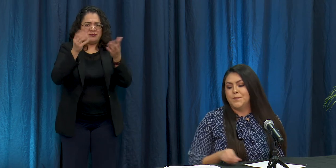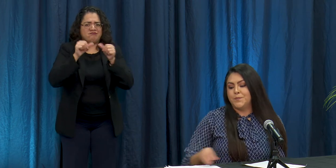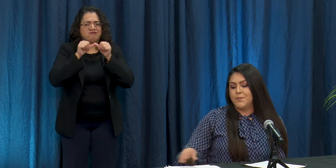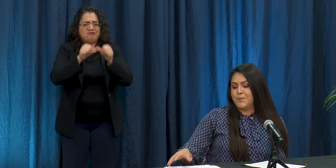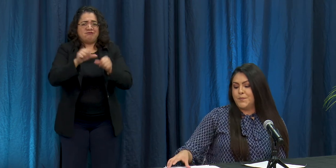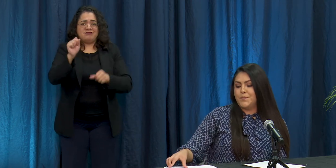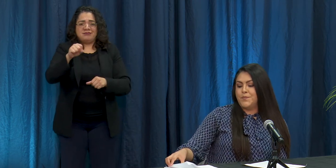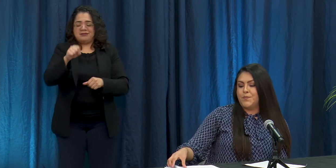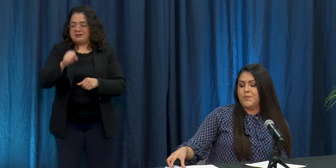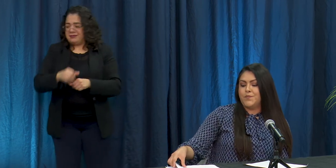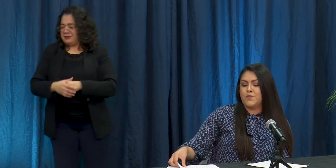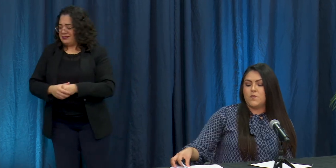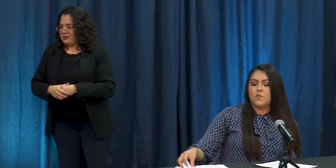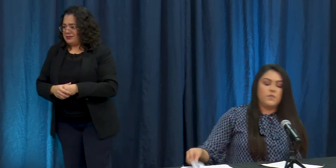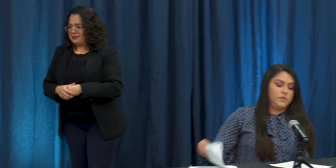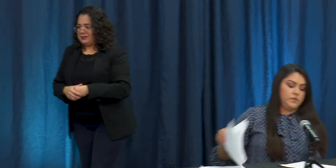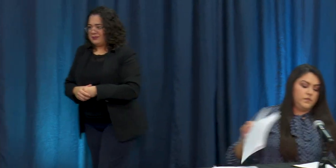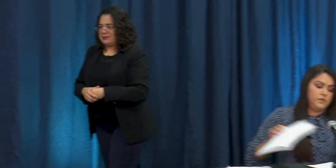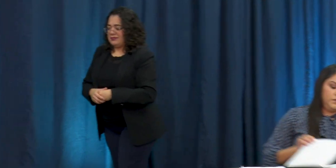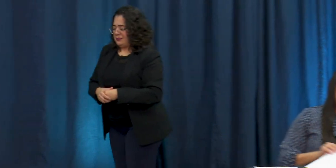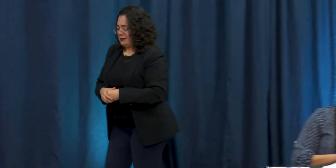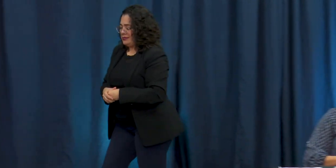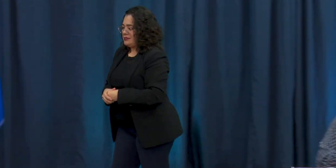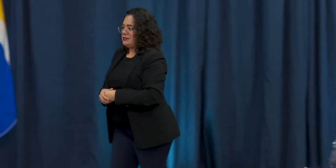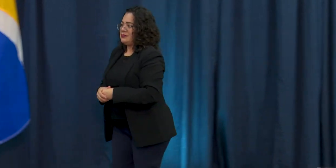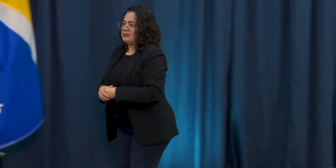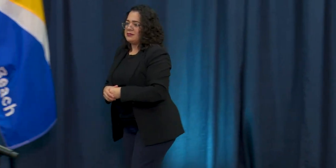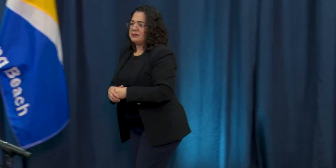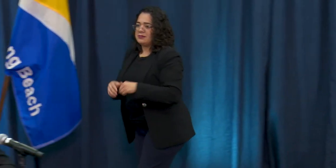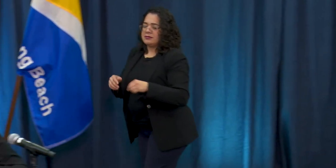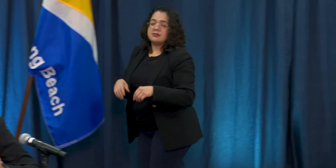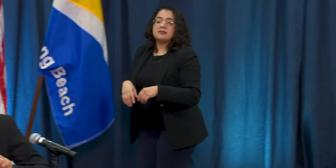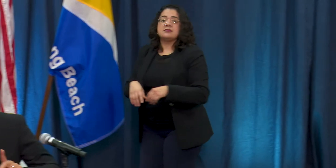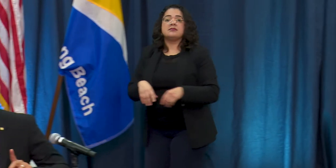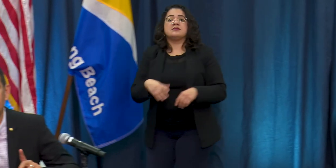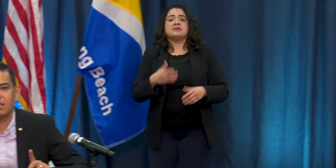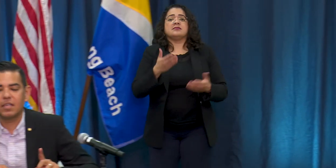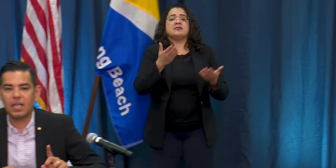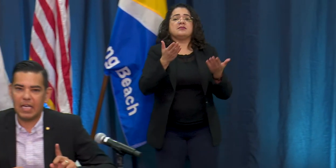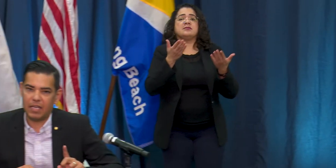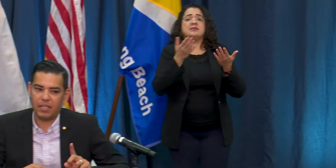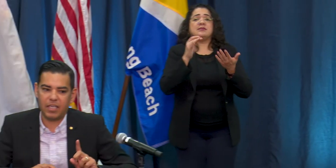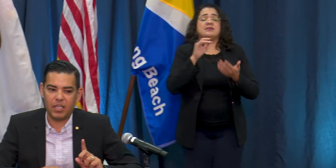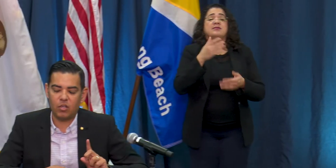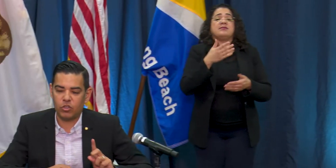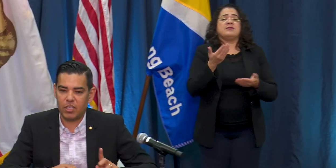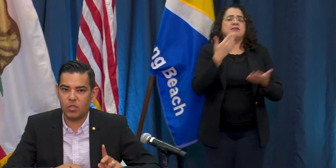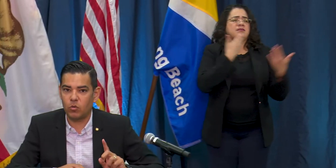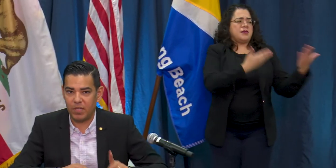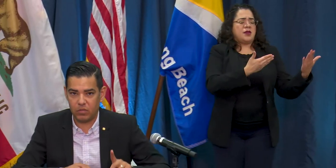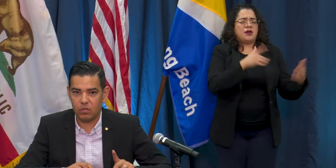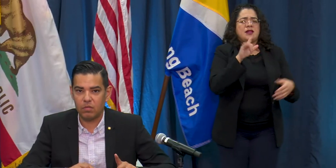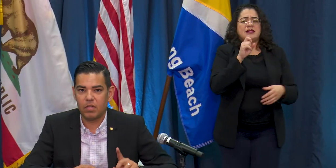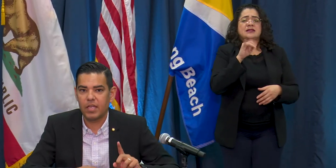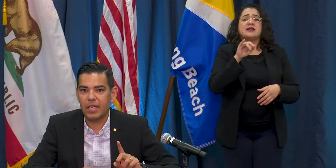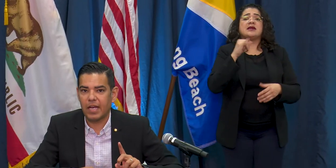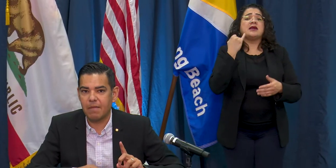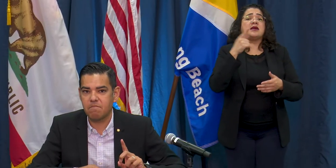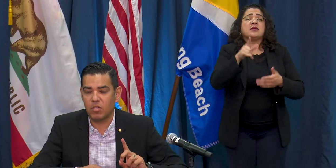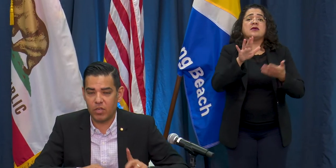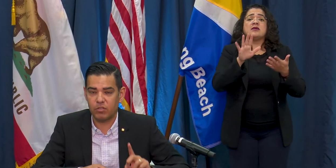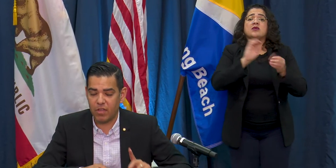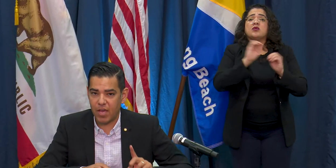y también quiere decir el cc si tú eres alguien en comunidad que no tiene documento